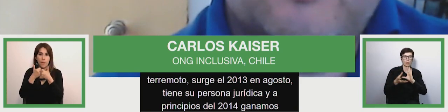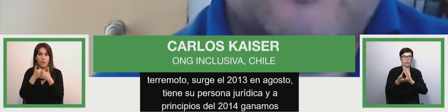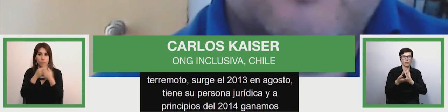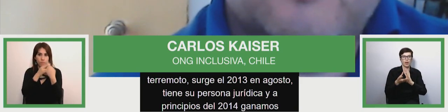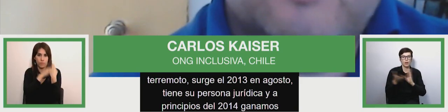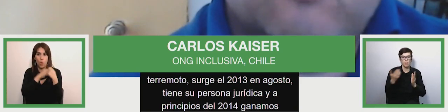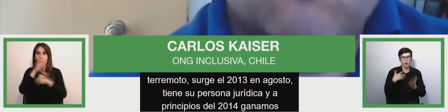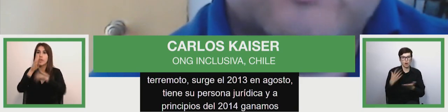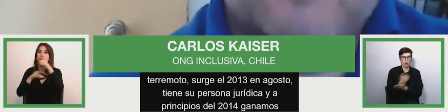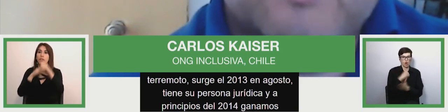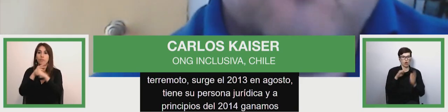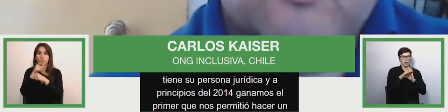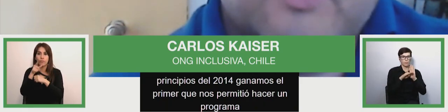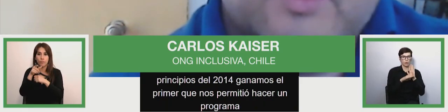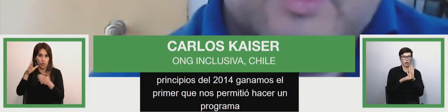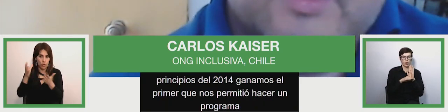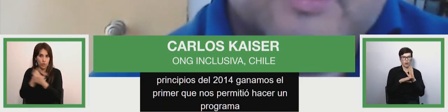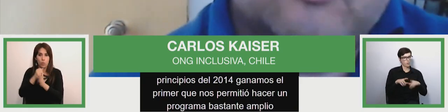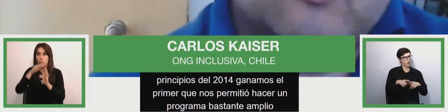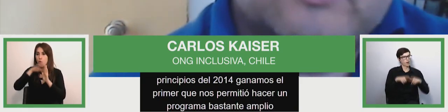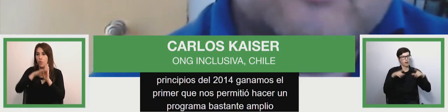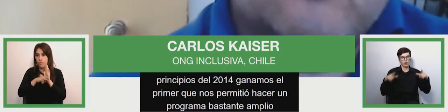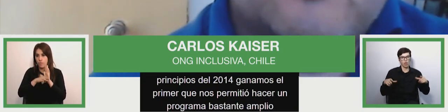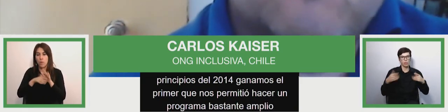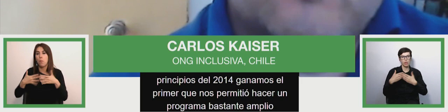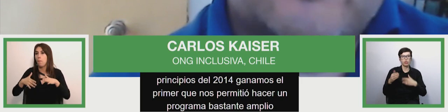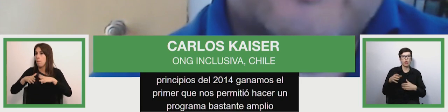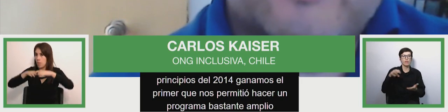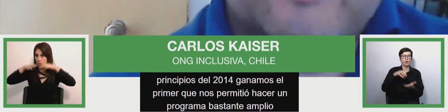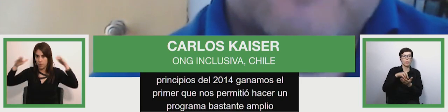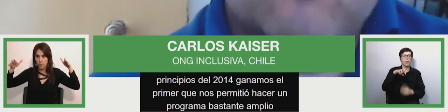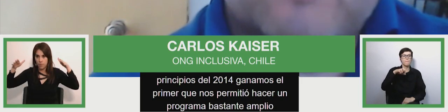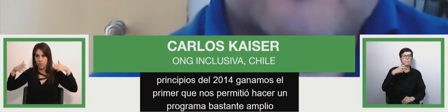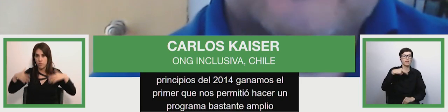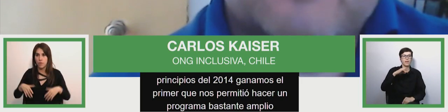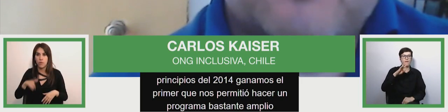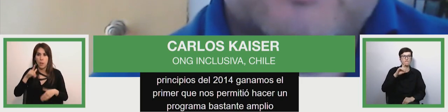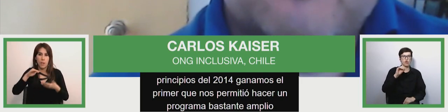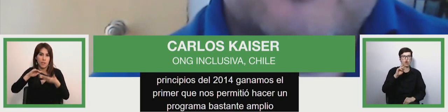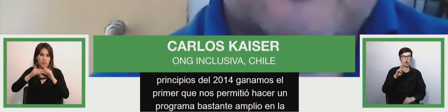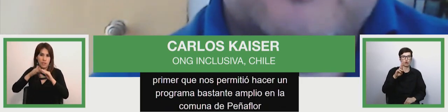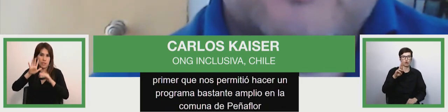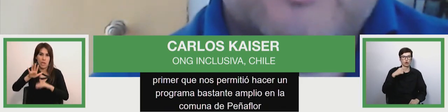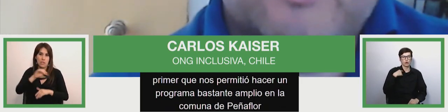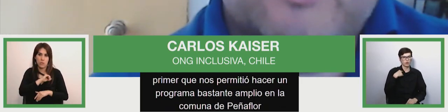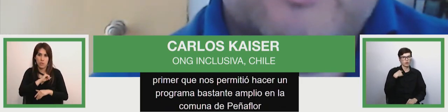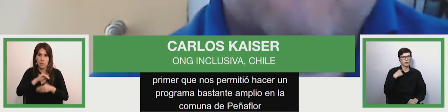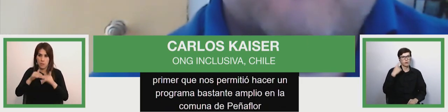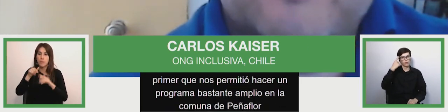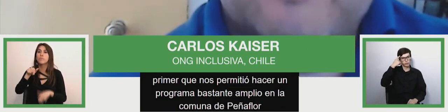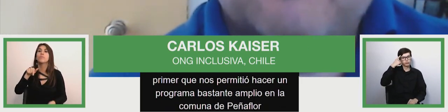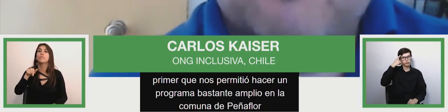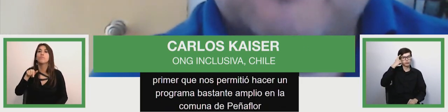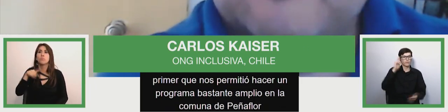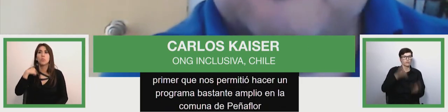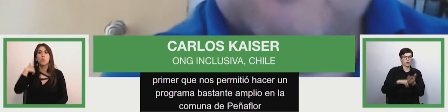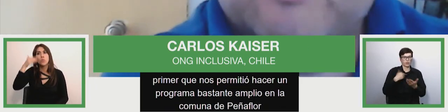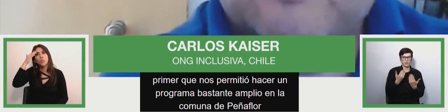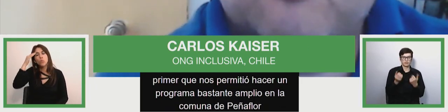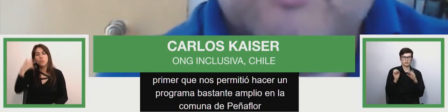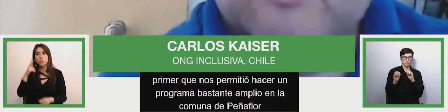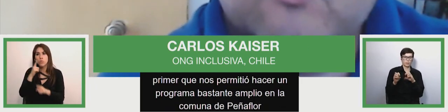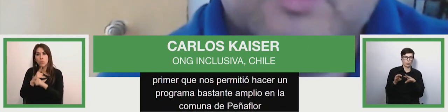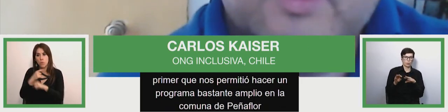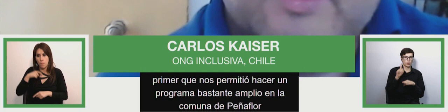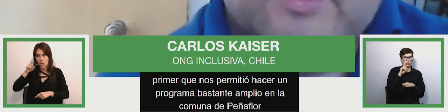legal legal entity and 2014 we got the recent award which is award given which allowed us to create a program wide